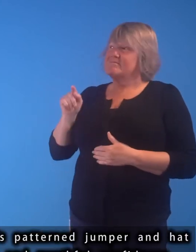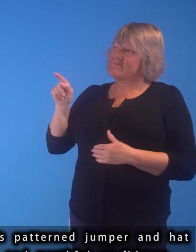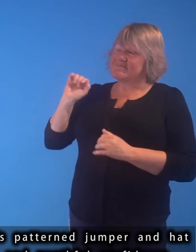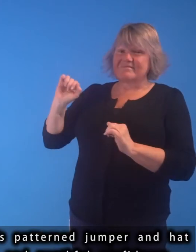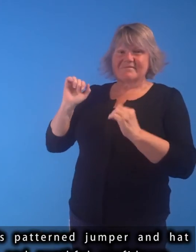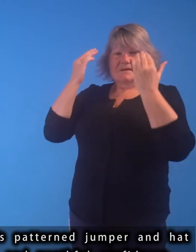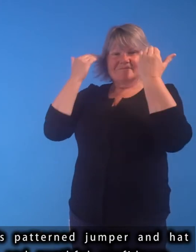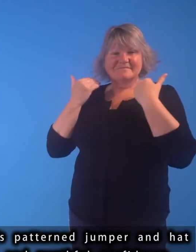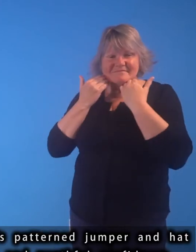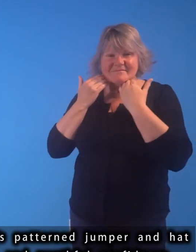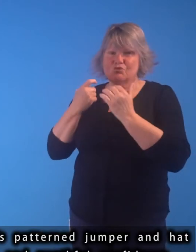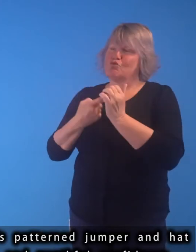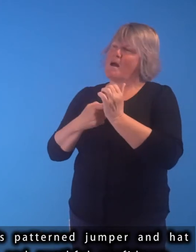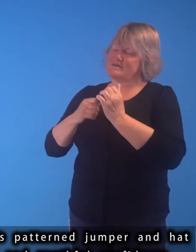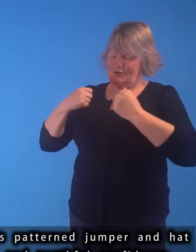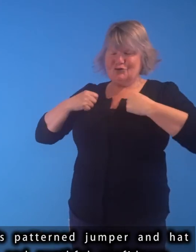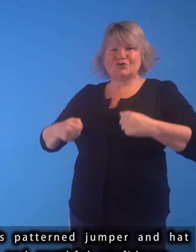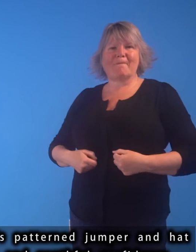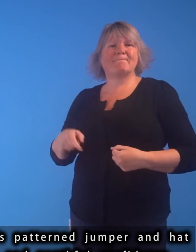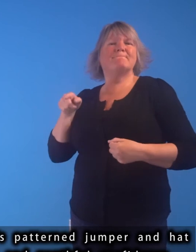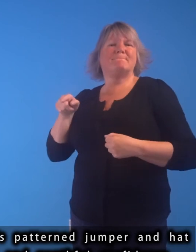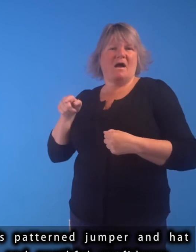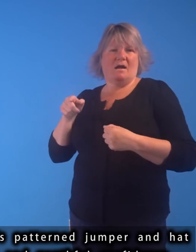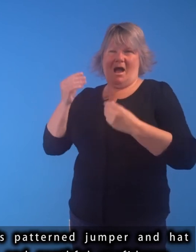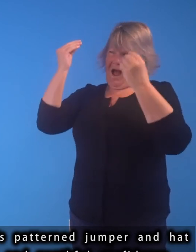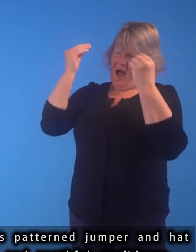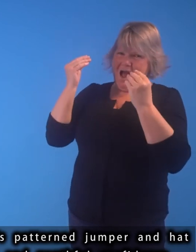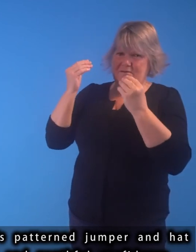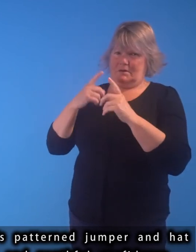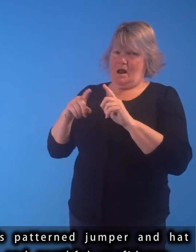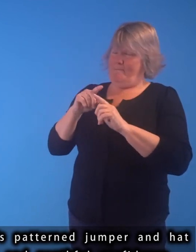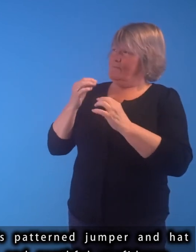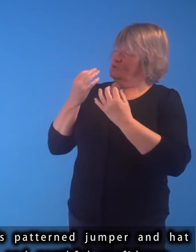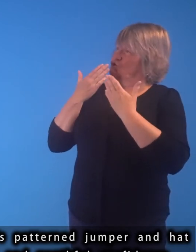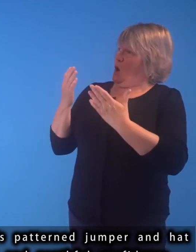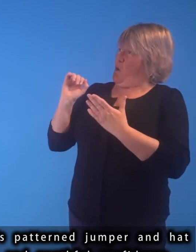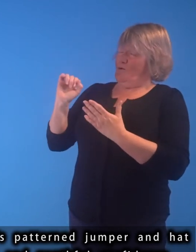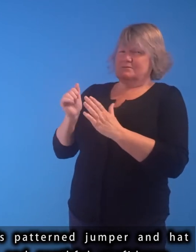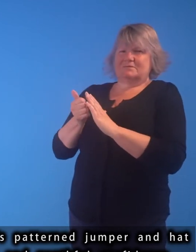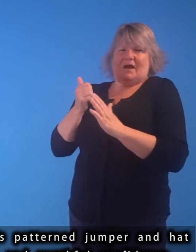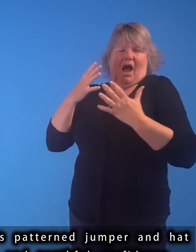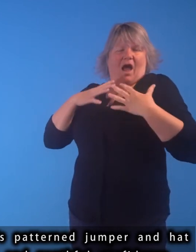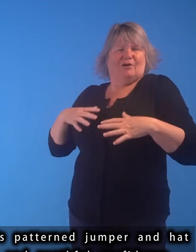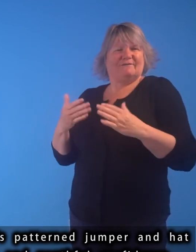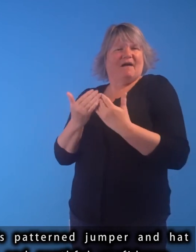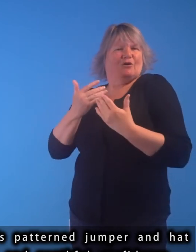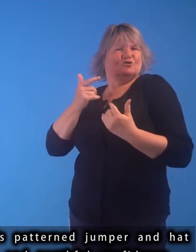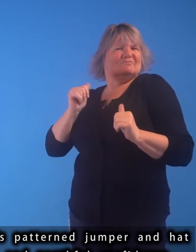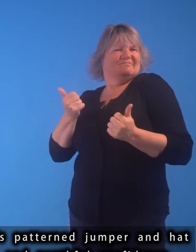Fair Alongside her bobbed haircut, Roberta's patterned jumper and hat accentuate her stylish fashion